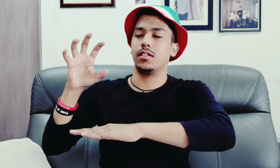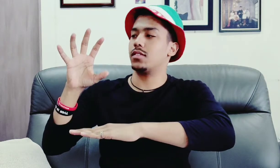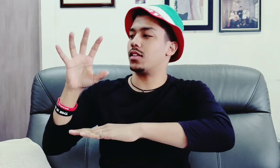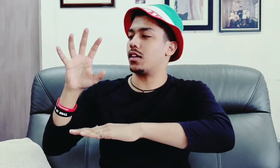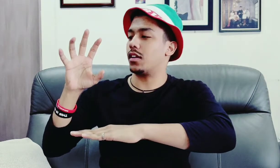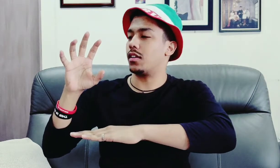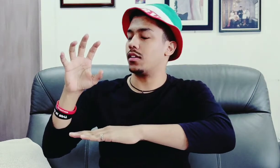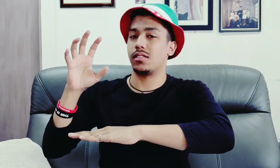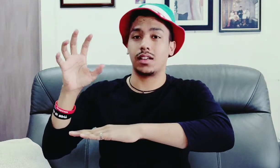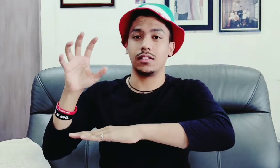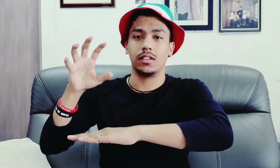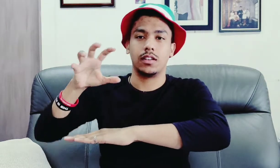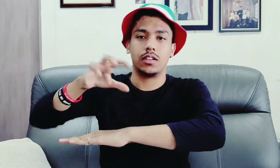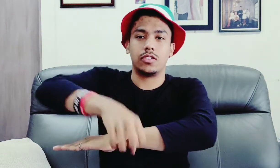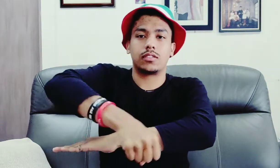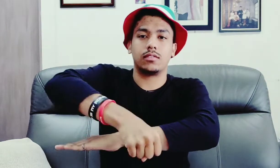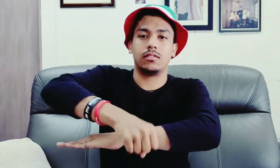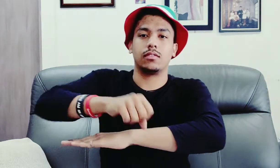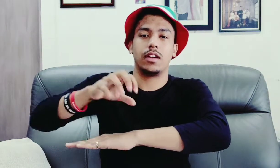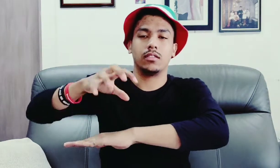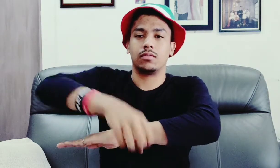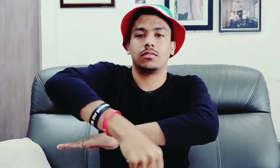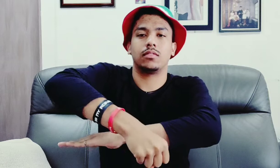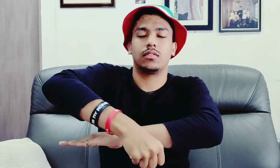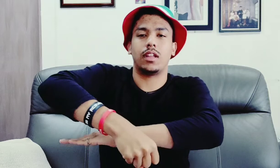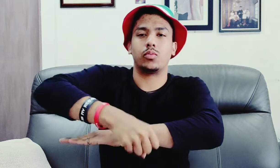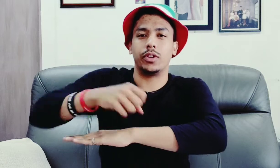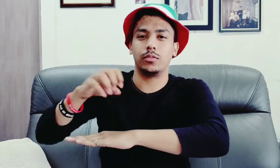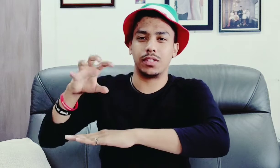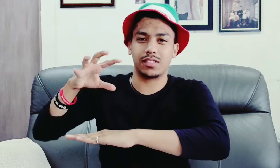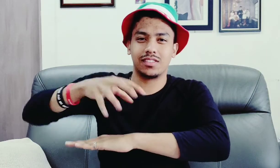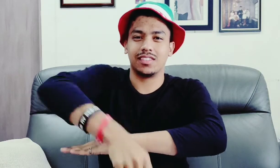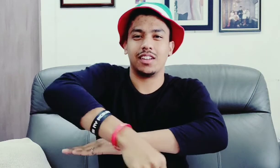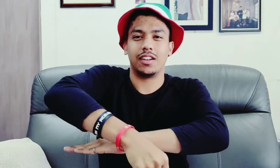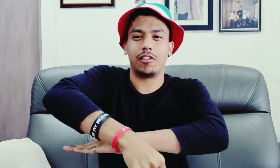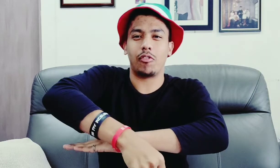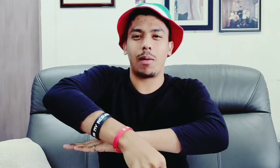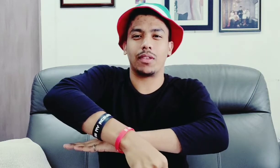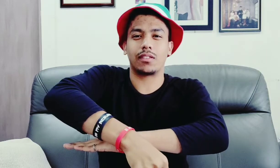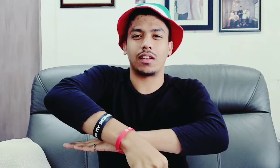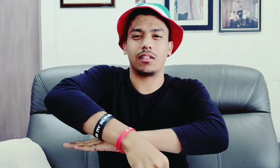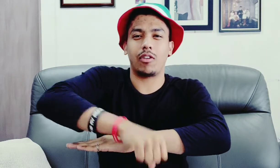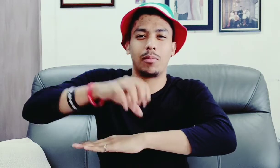this is the sun just i know that's weird just grab the sun grab